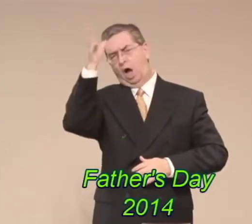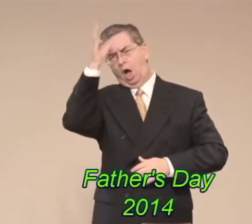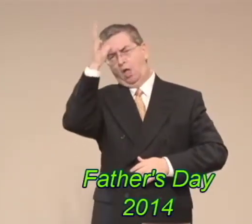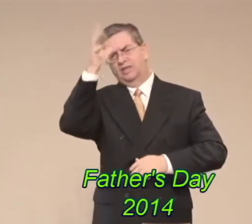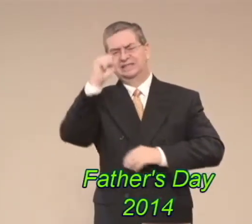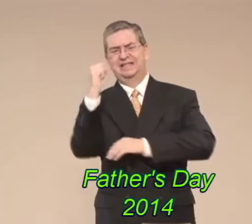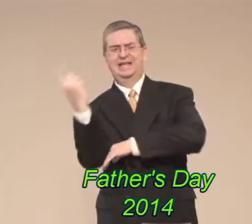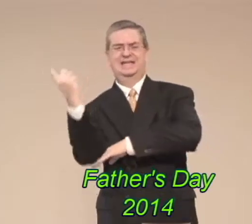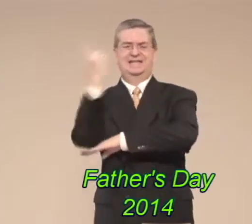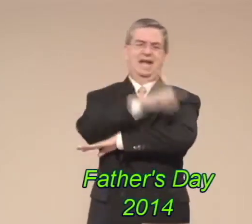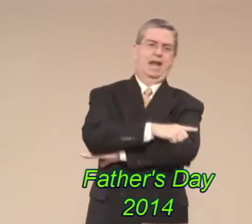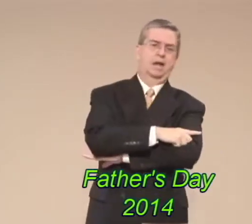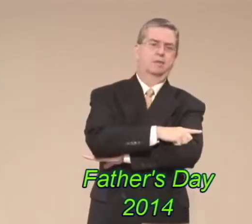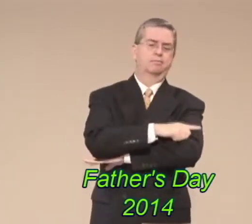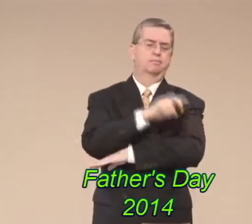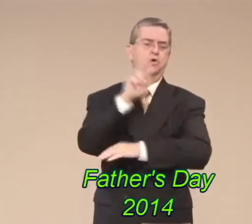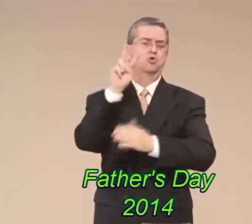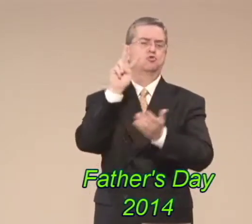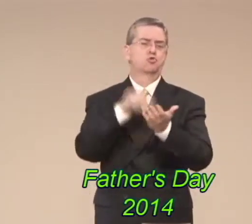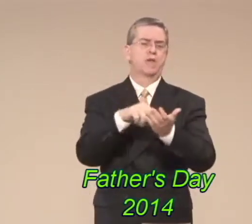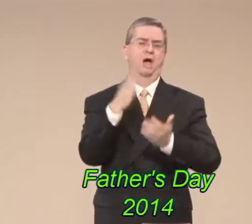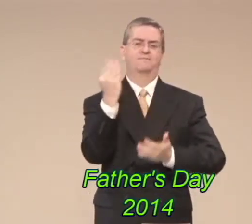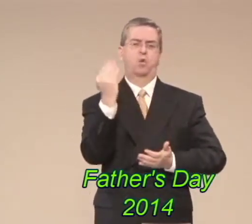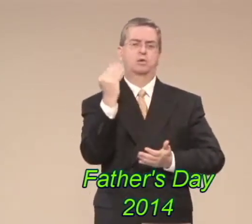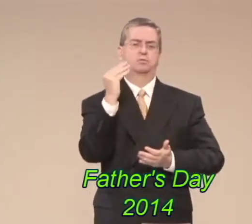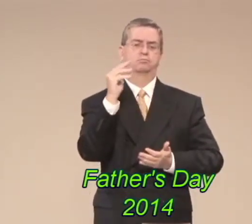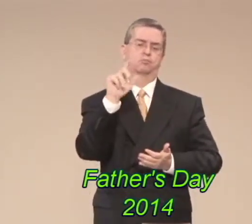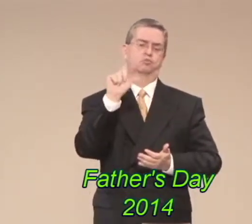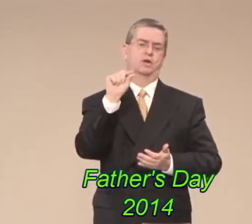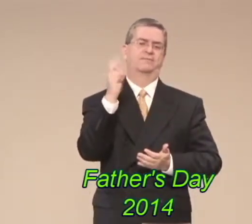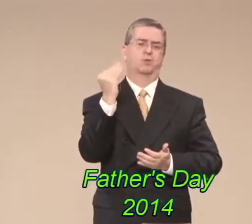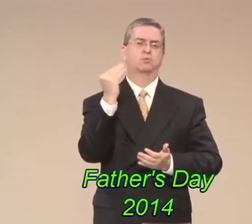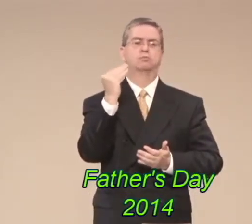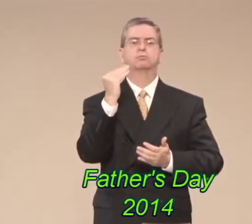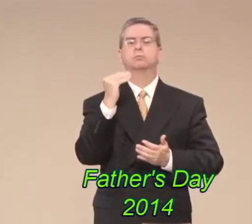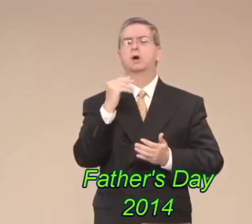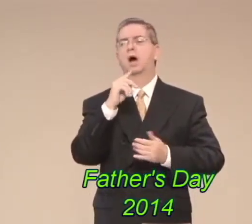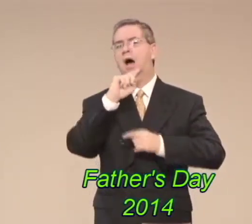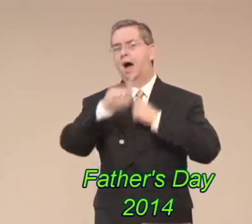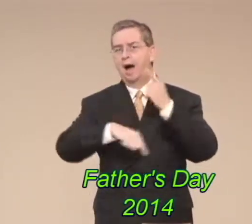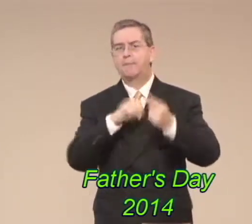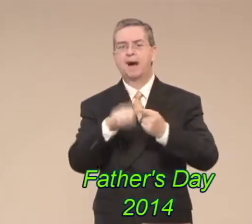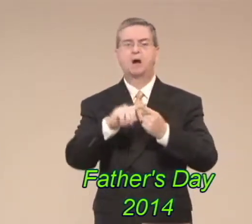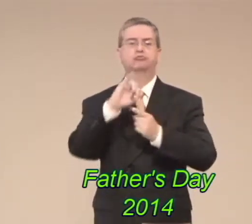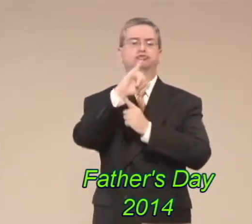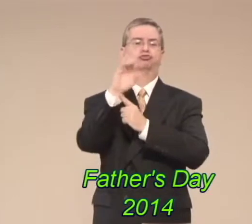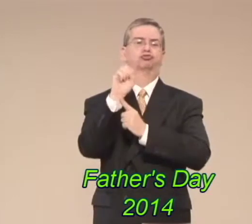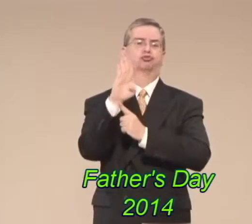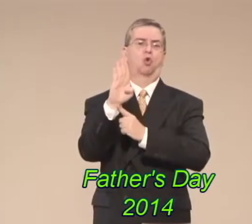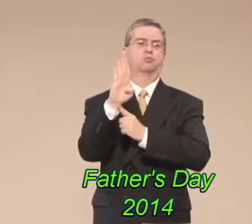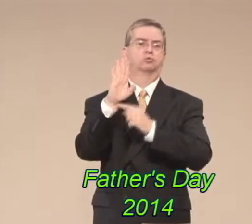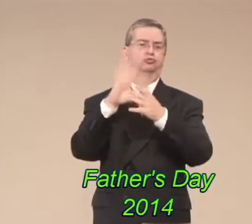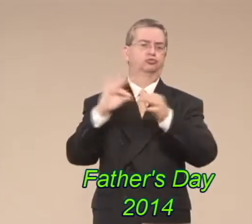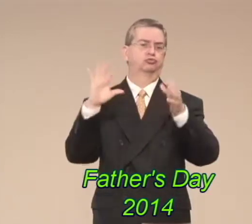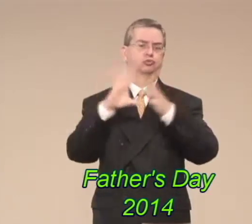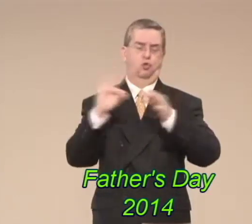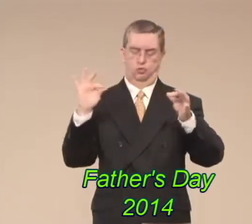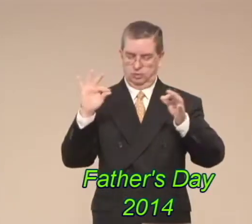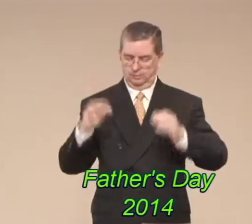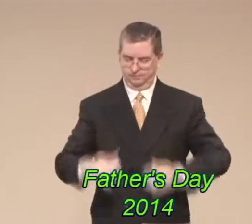Father's Day, 2014. We'll be